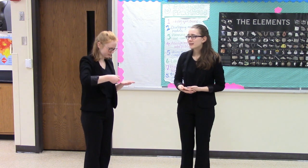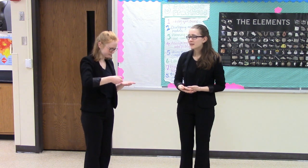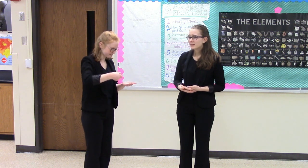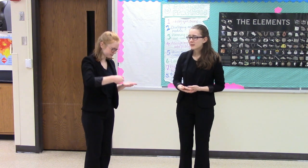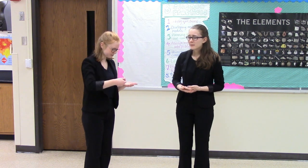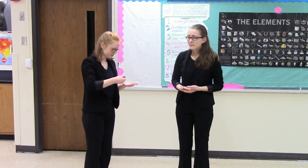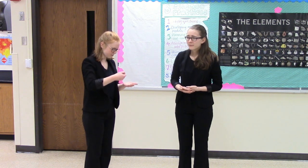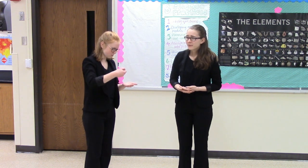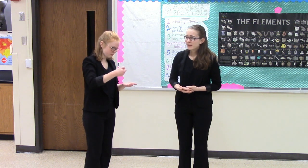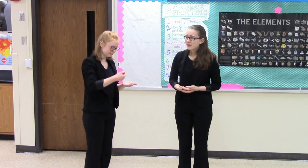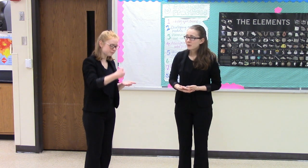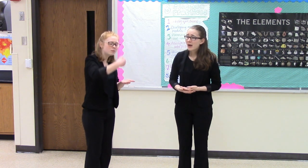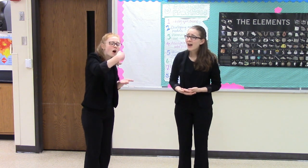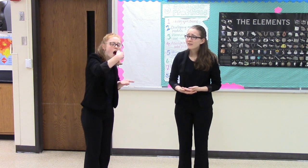But... You have.